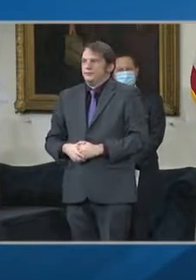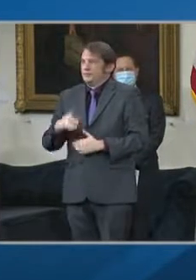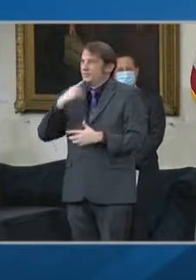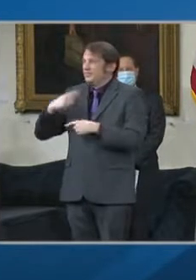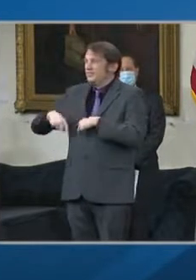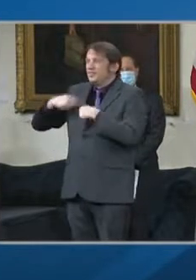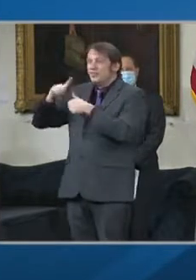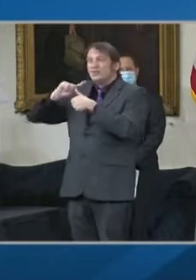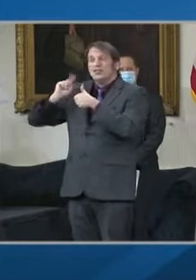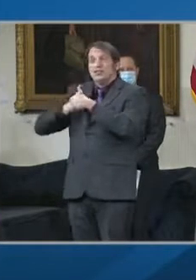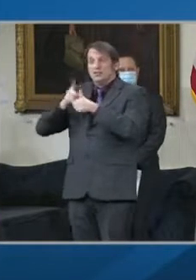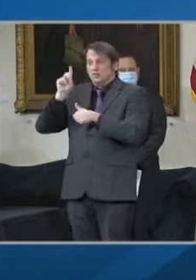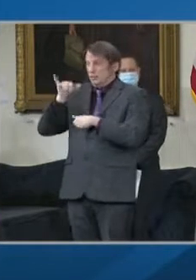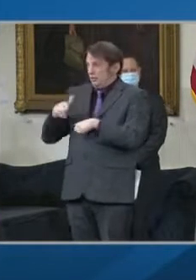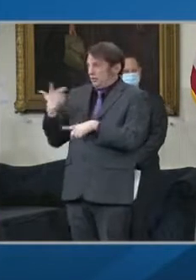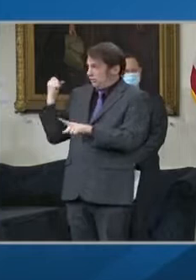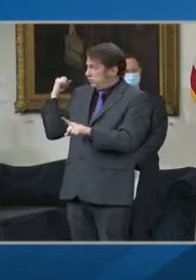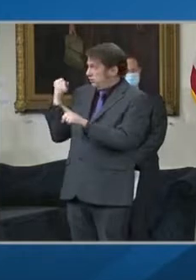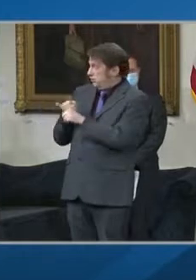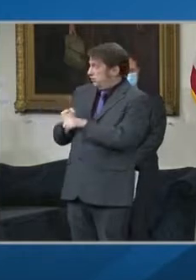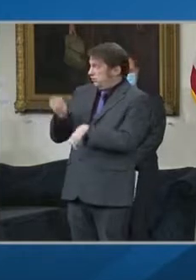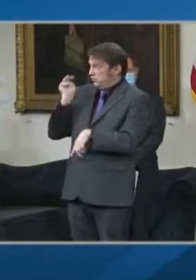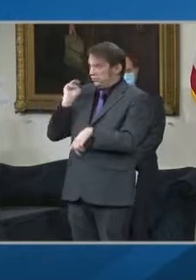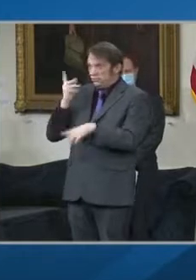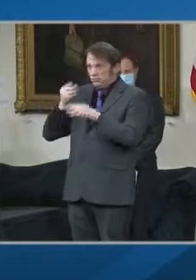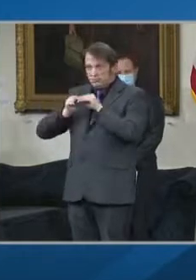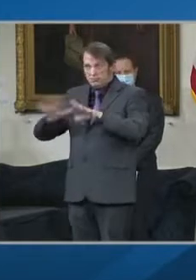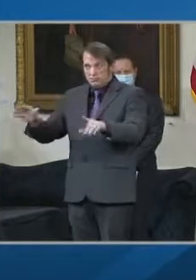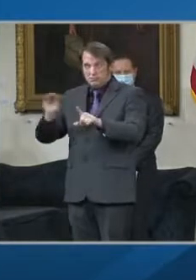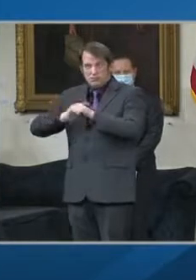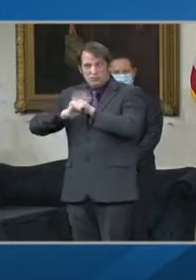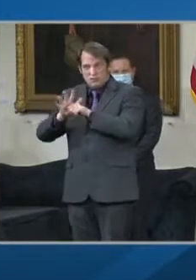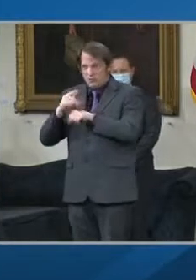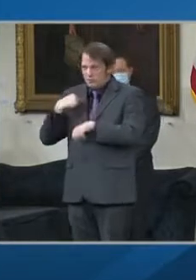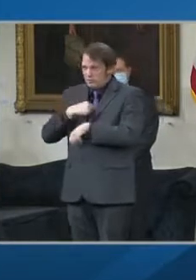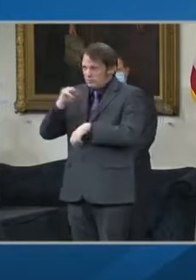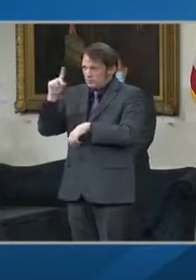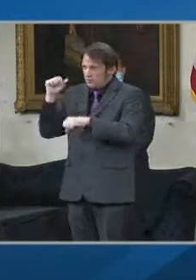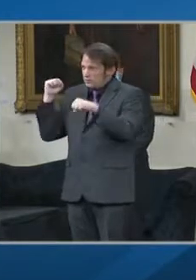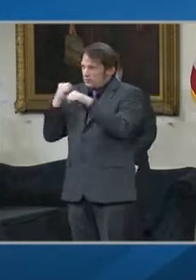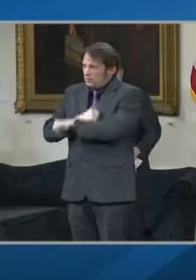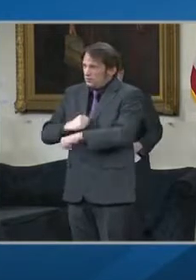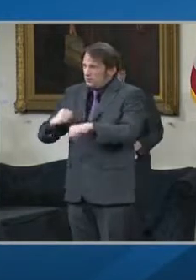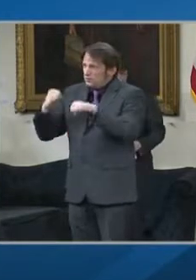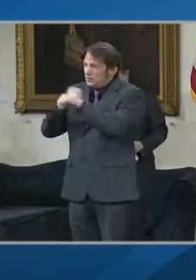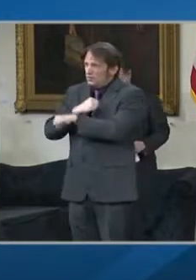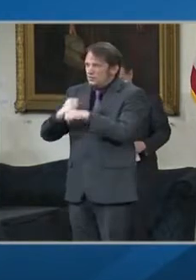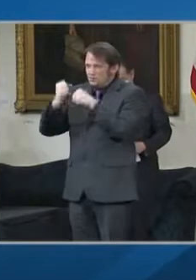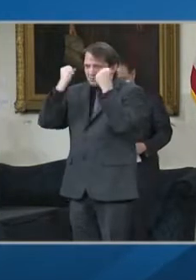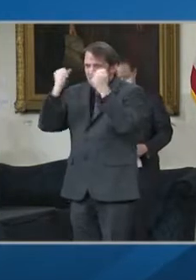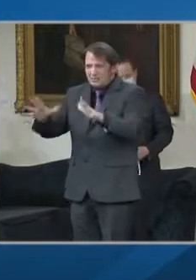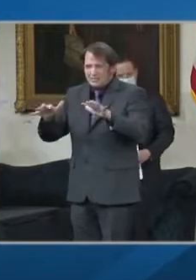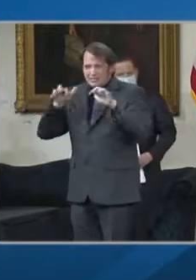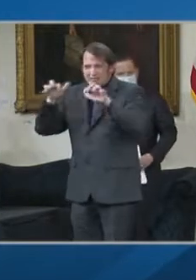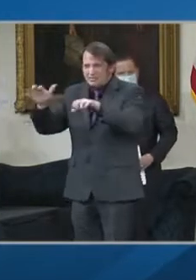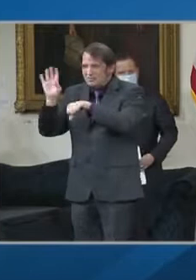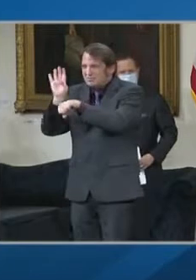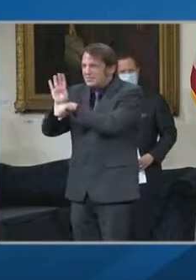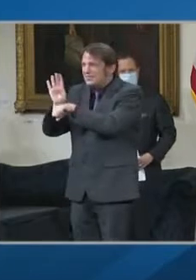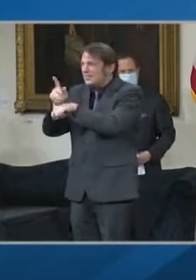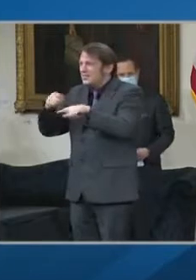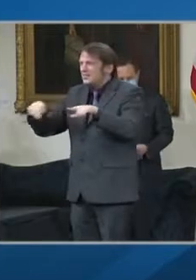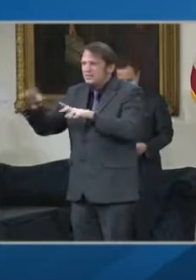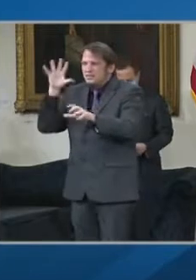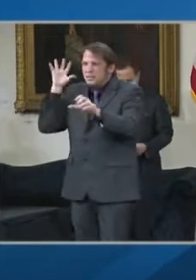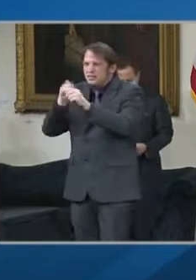Maryland companies and institutions have been involved in developing tests, COVID-19 vaccines, and therapeutics.